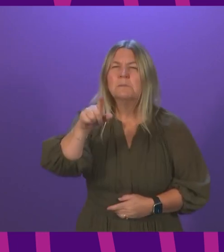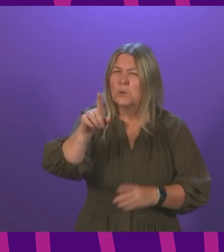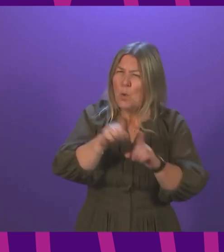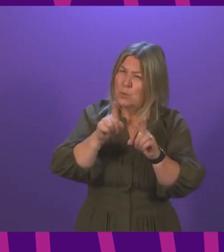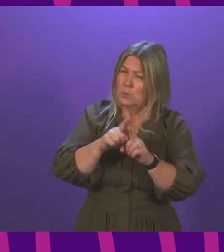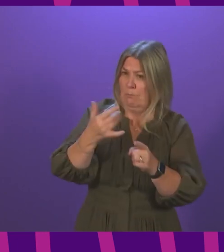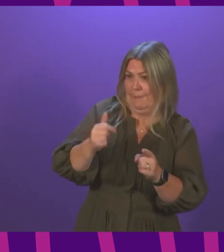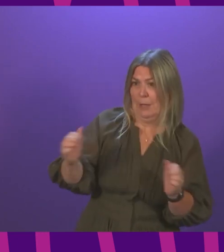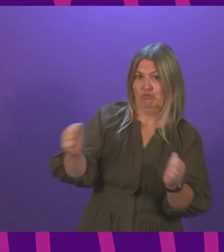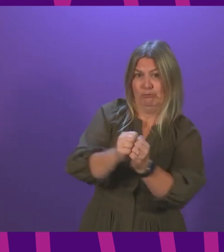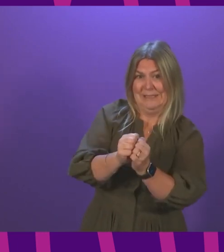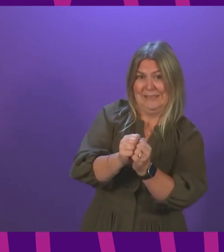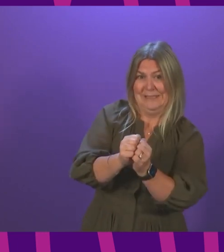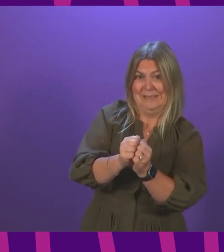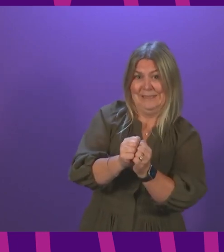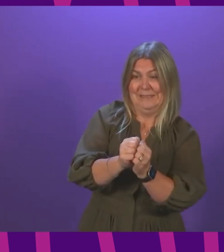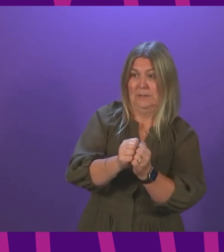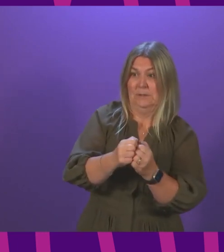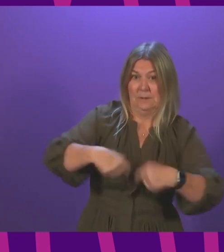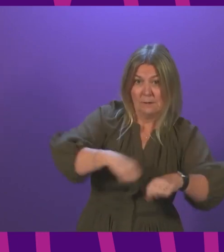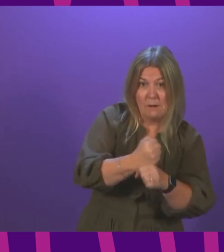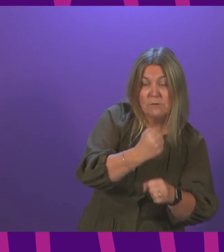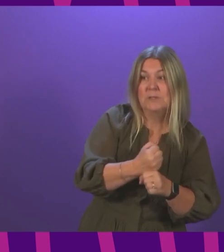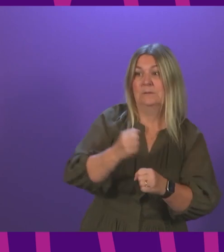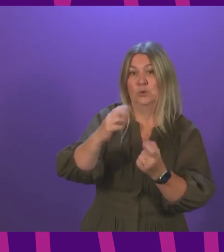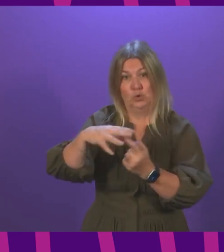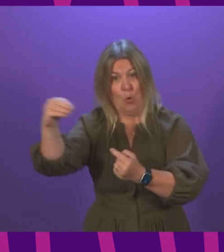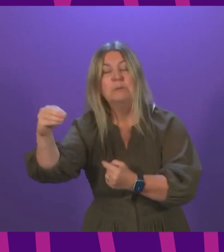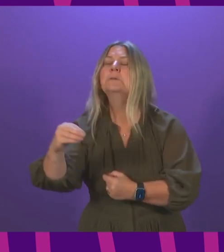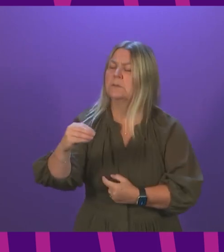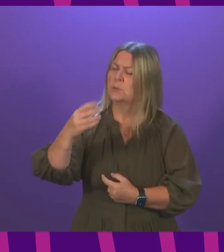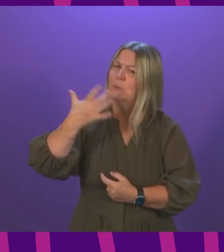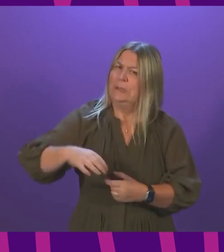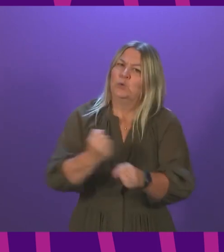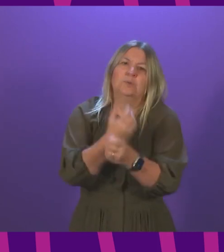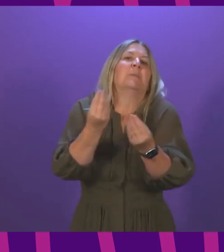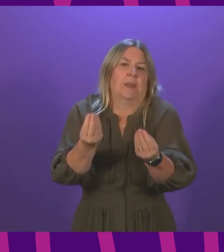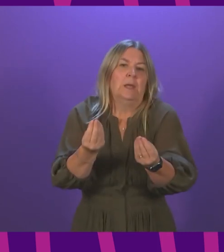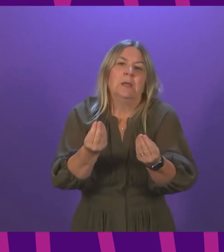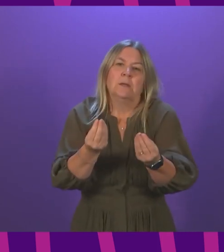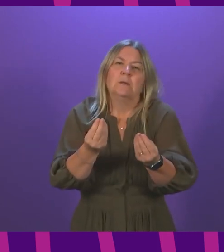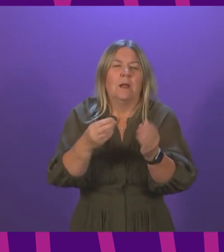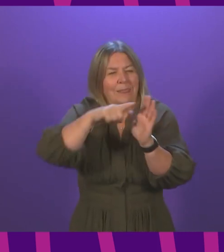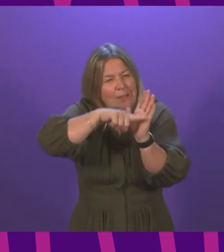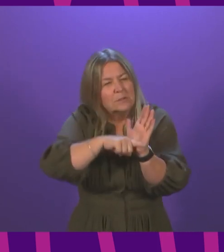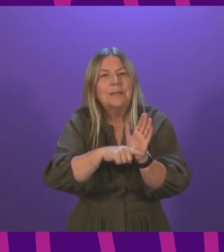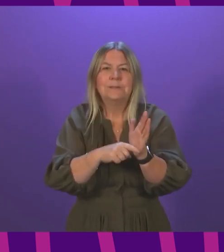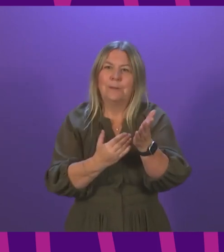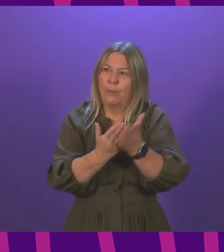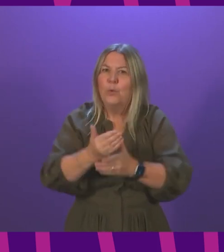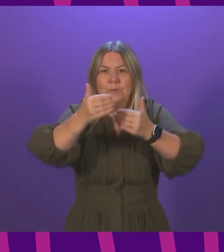agreement, I do think speed of action now is essential. We all know that legislation takes time to go through the proper processes.